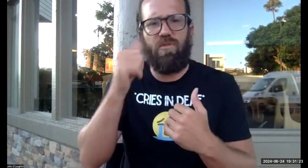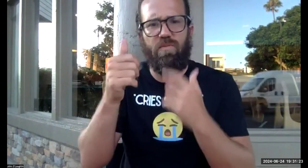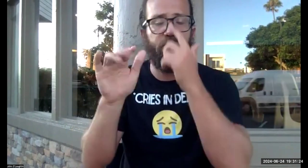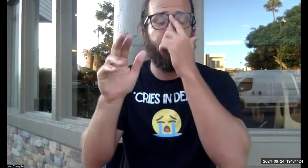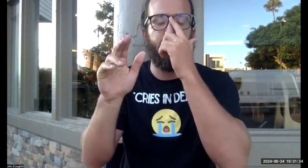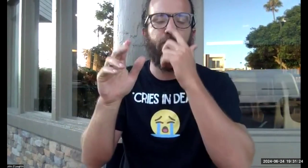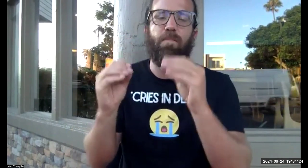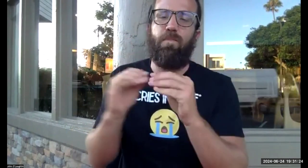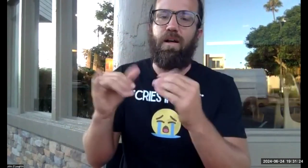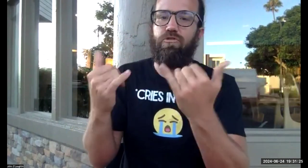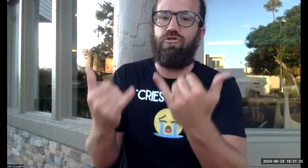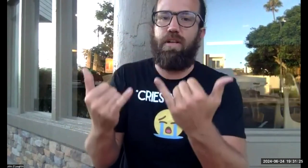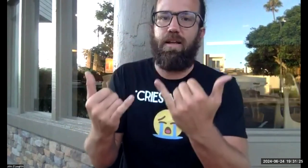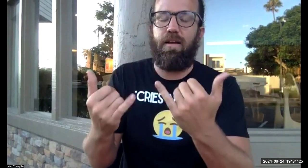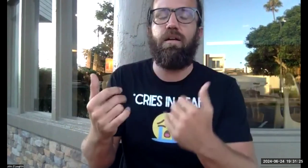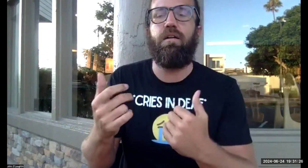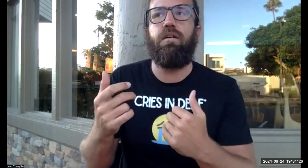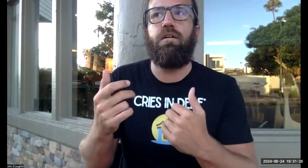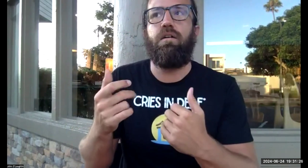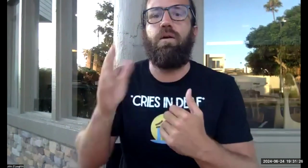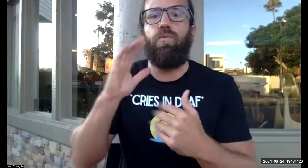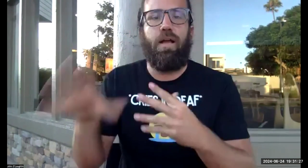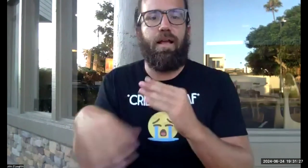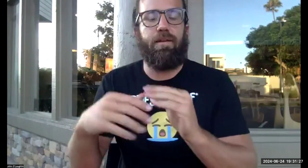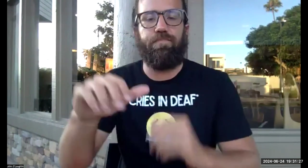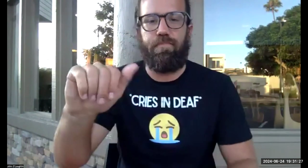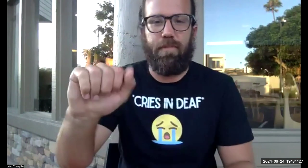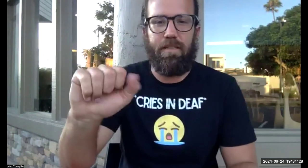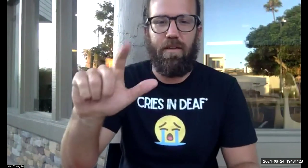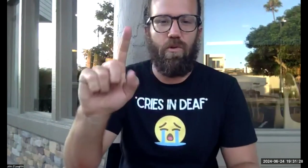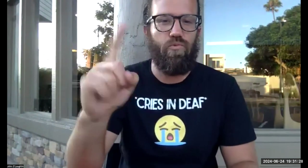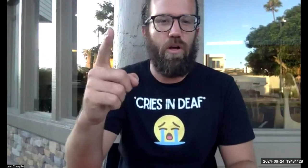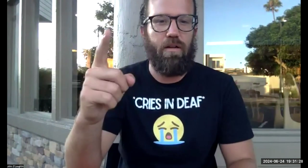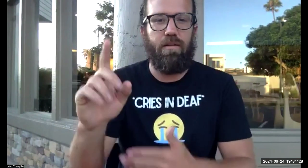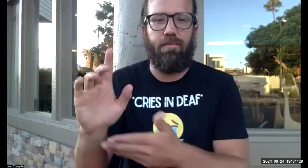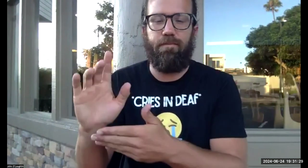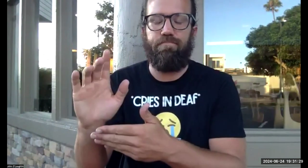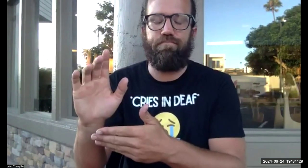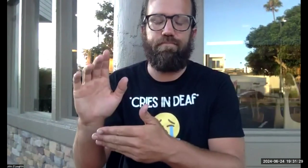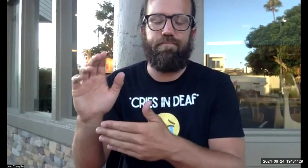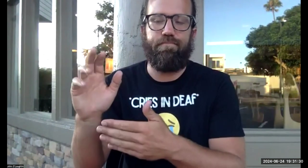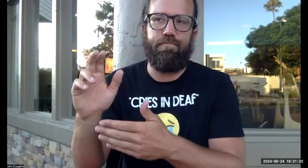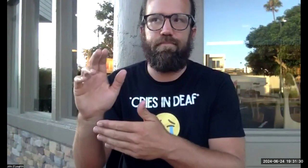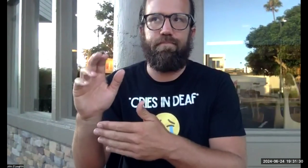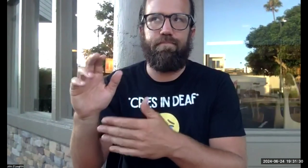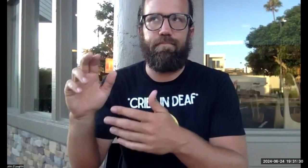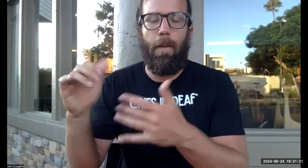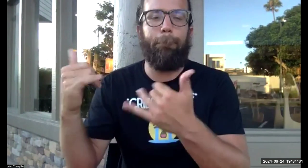announcement. I probably will today or tomorrow. But I'm going to add an ASL 1